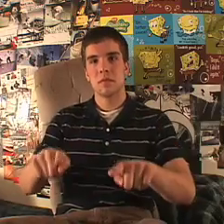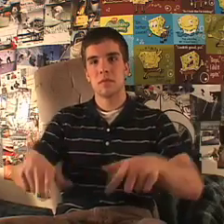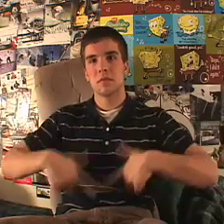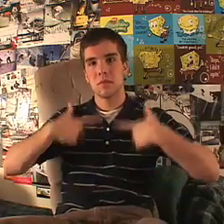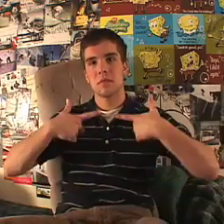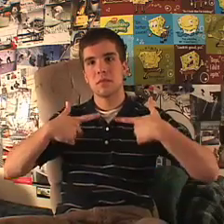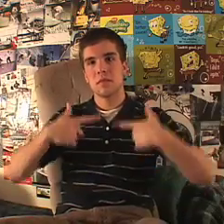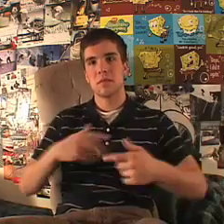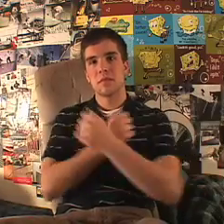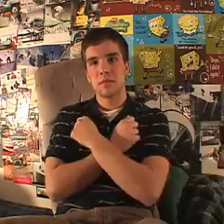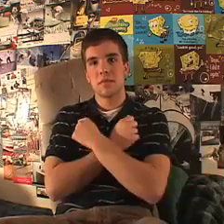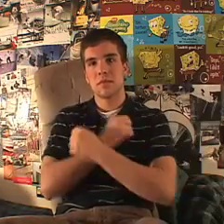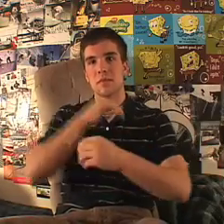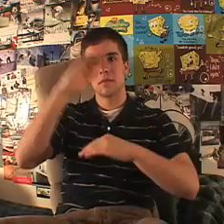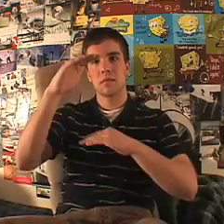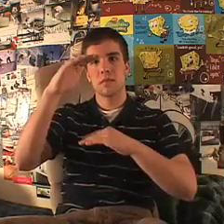life I love you more